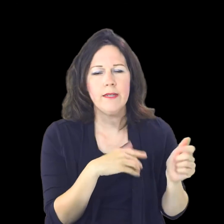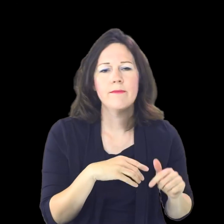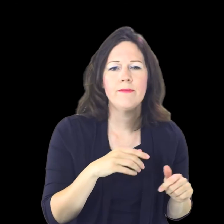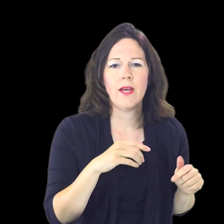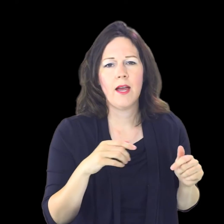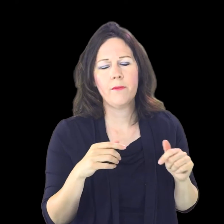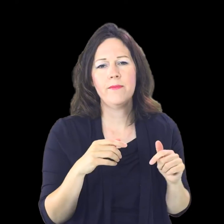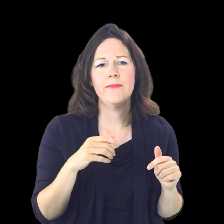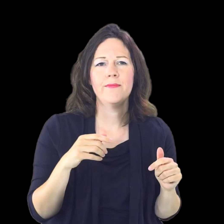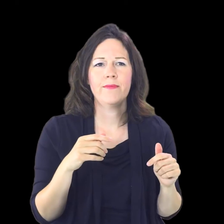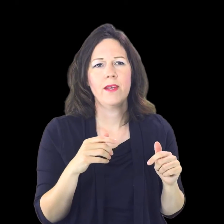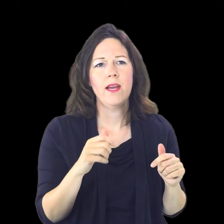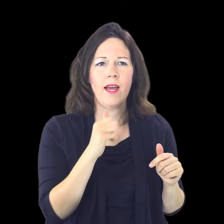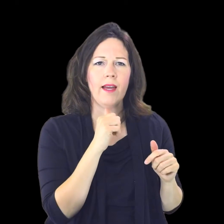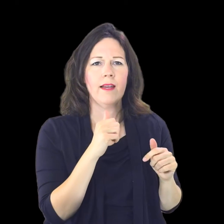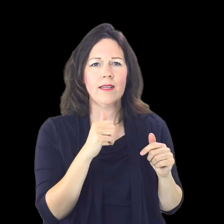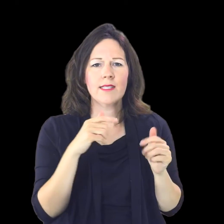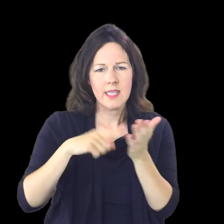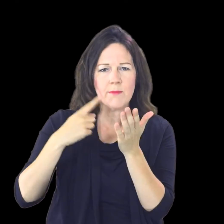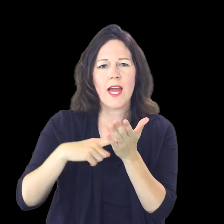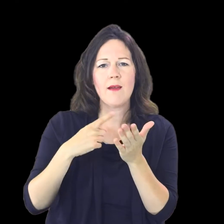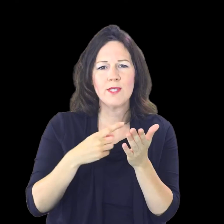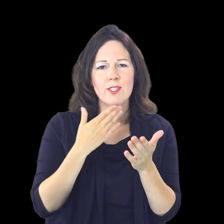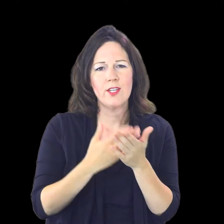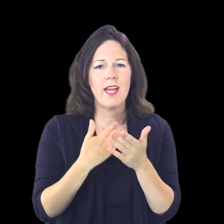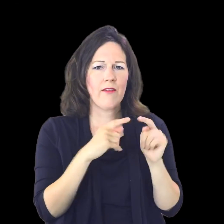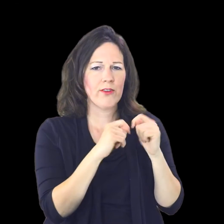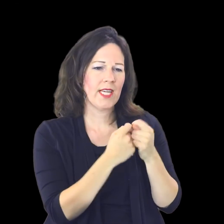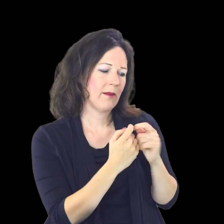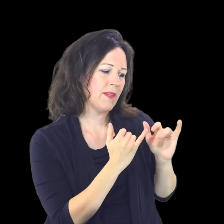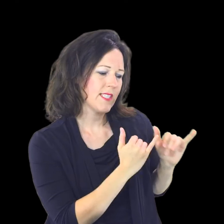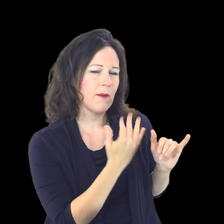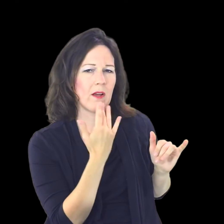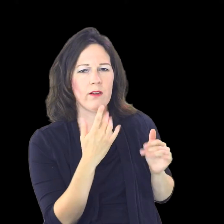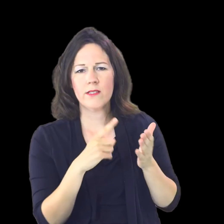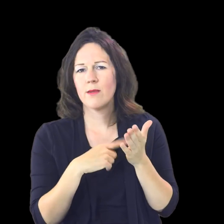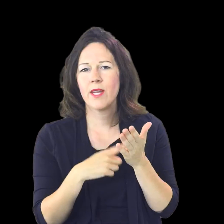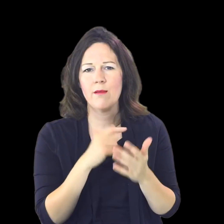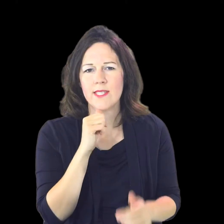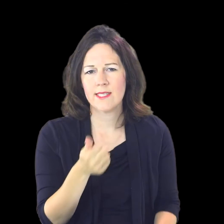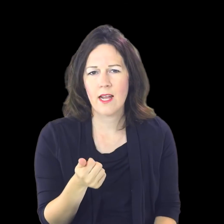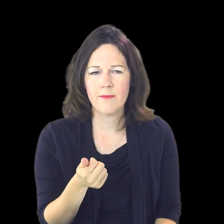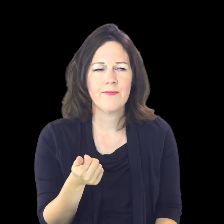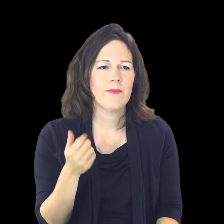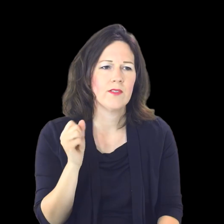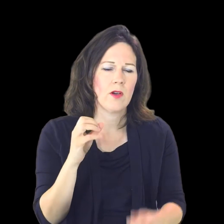sometimes it's good to have your team the same color sometimes it's not so